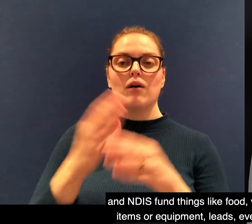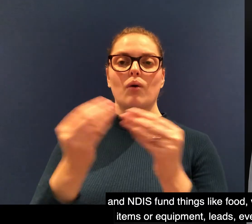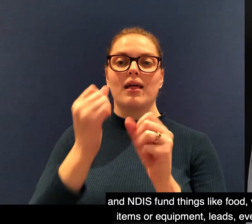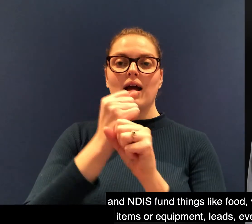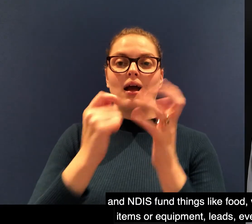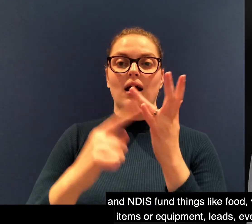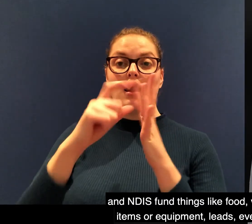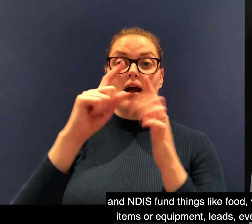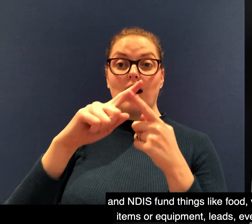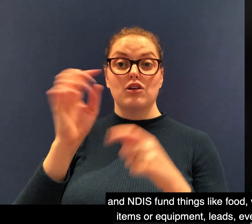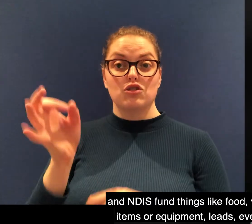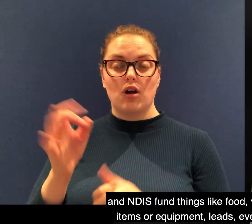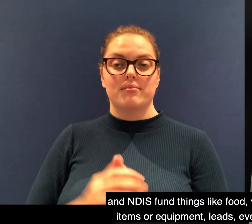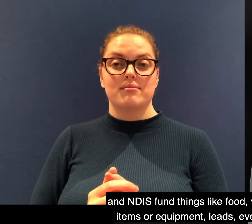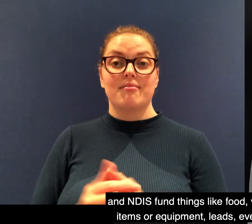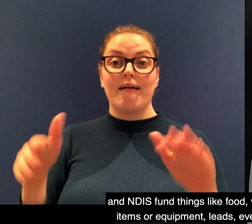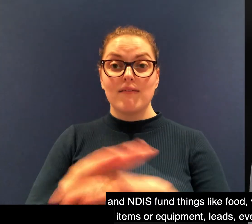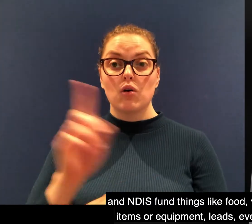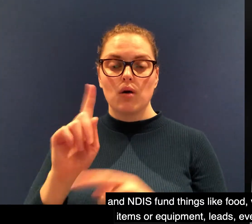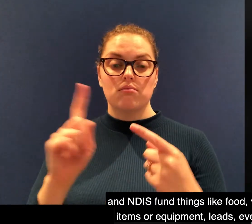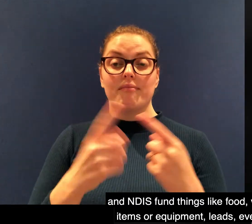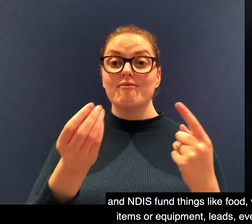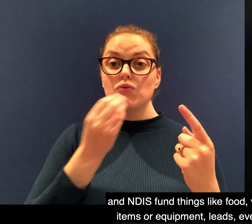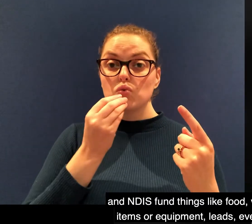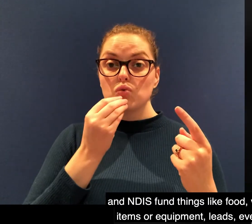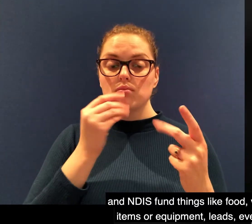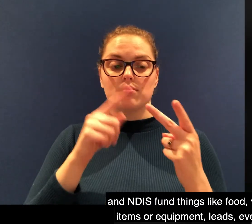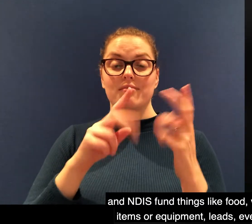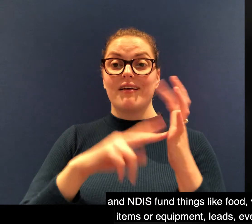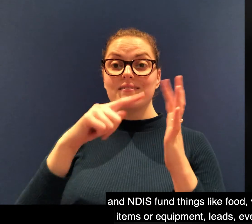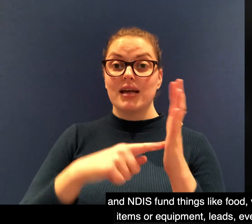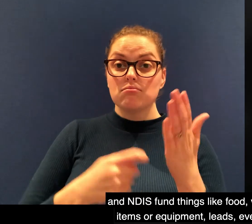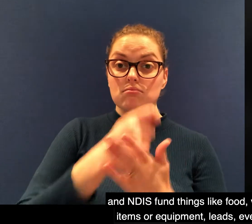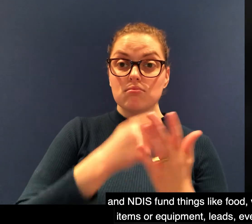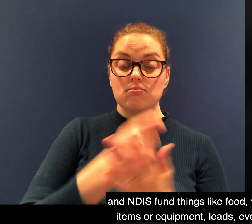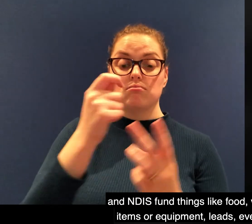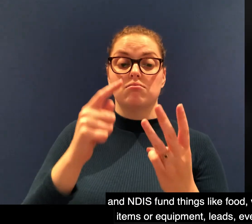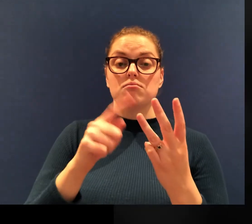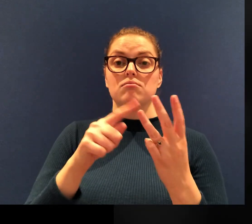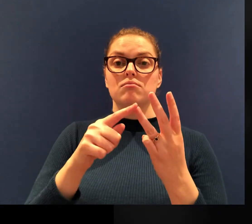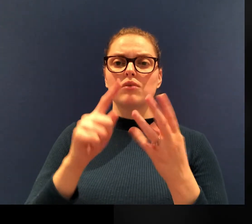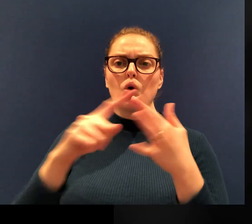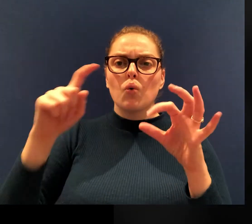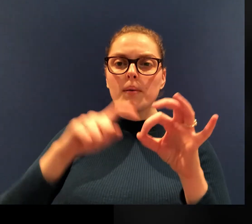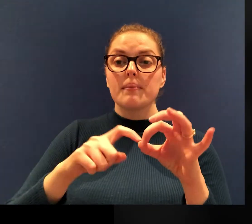vet bills and also items of equipment, leads, even water bowls.